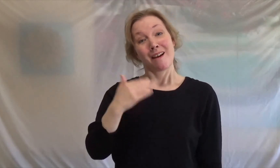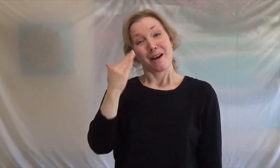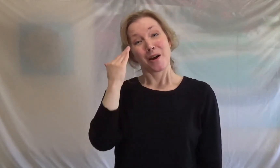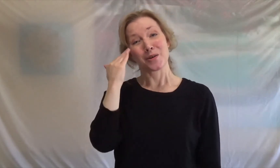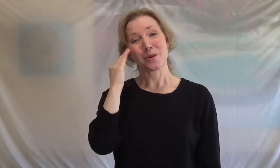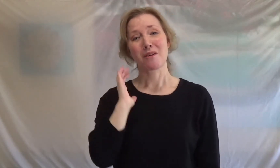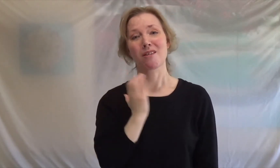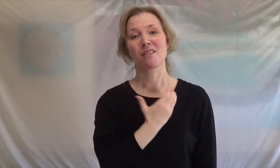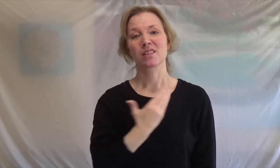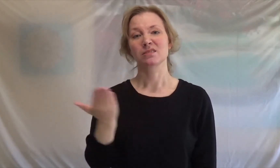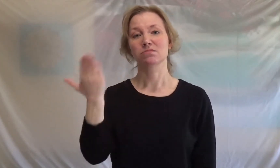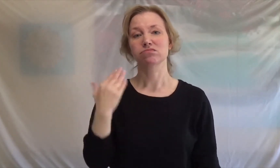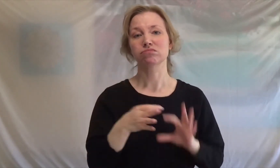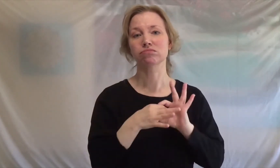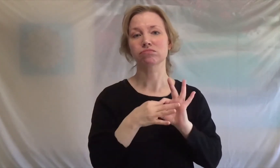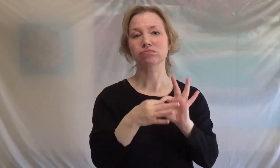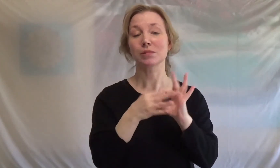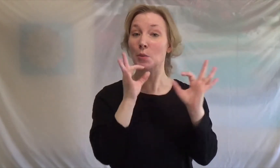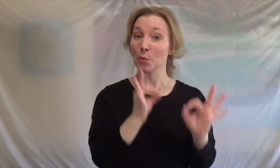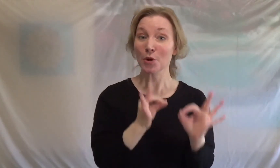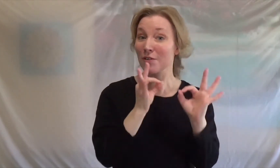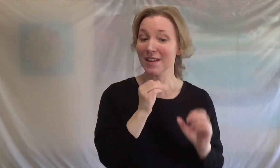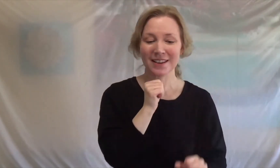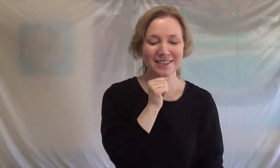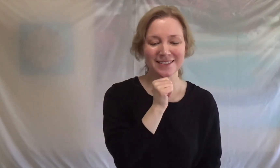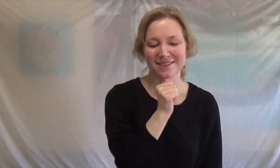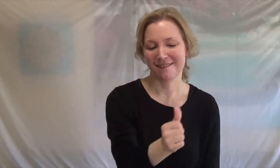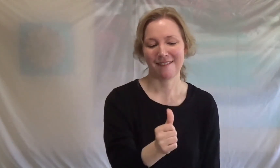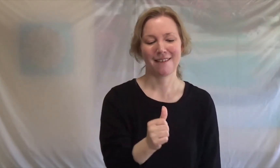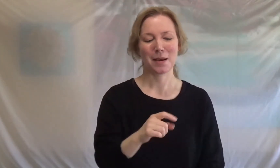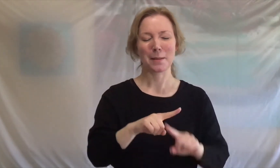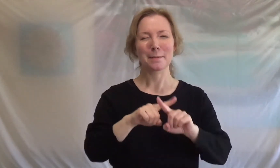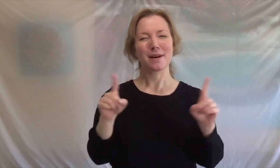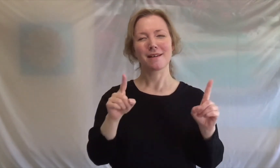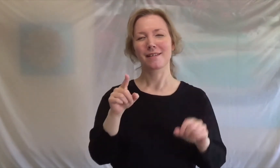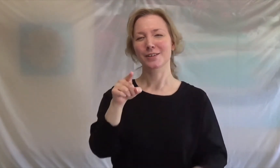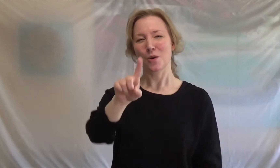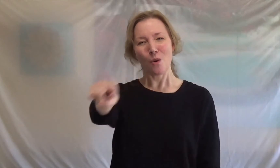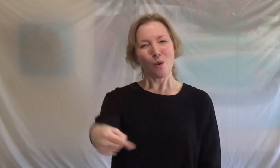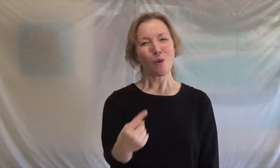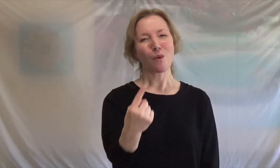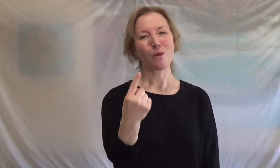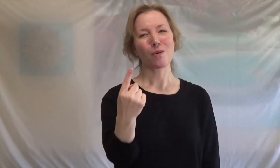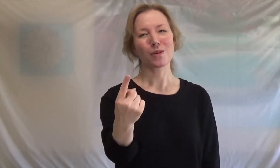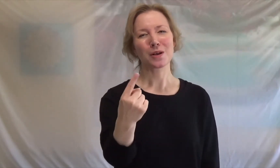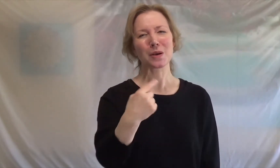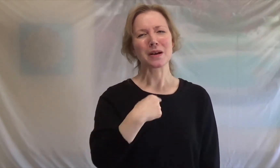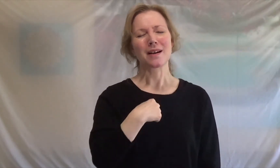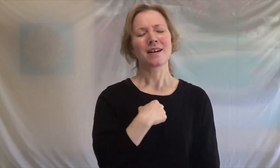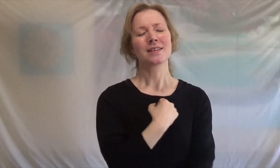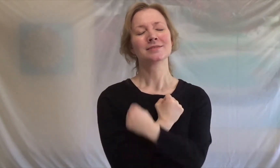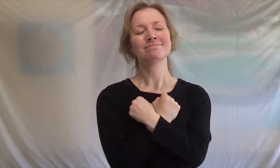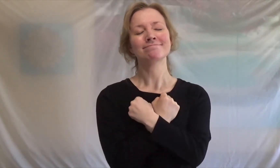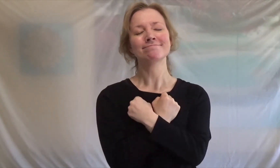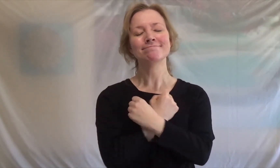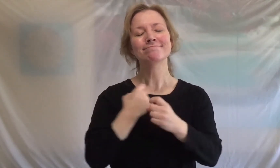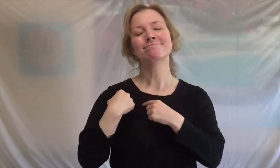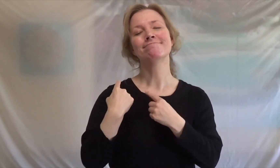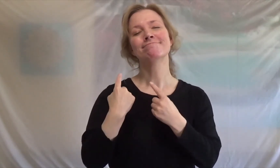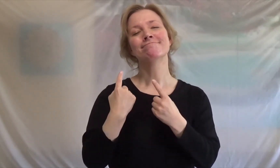I know we weren't perfect, but I've never felt this way for no one